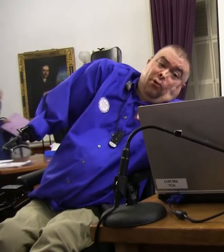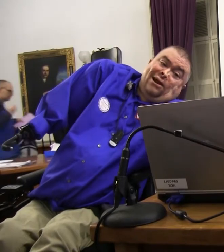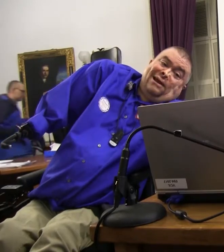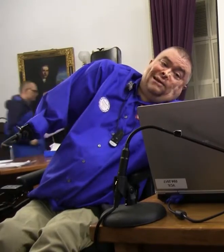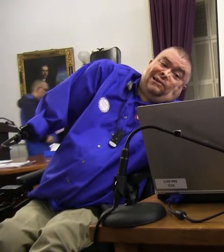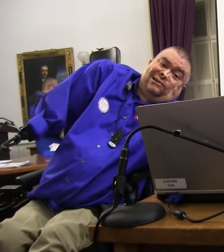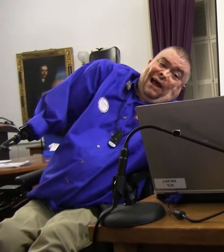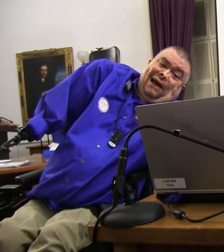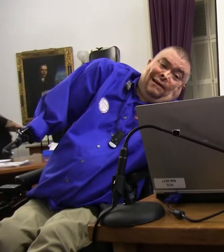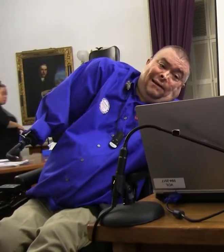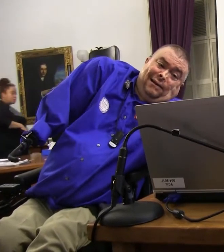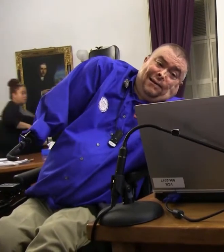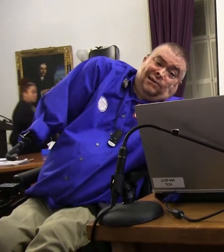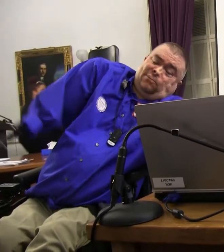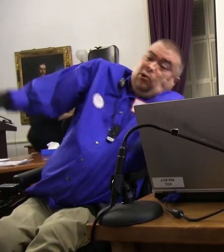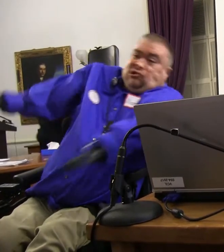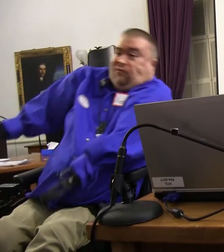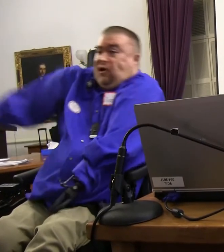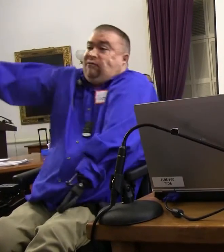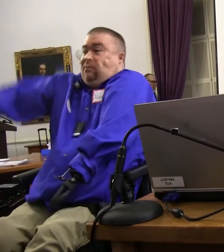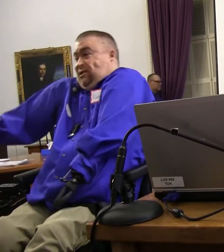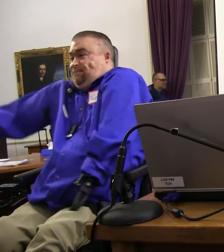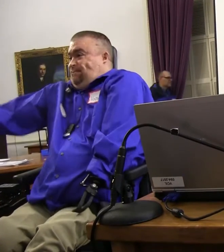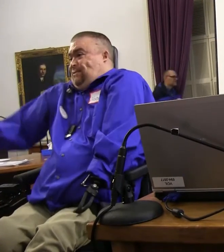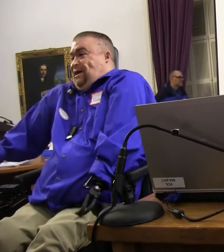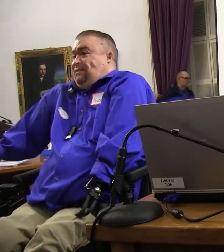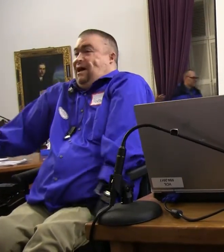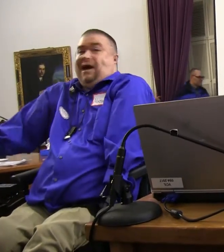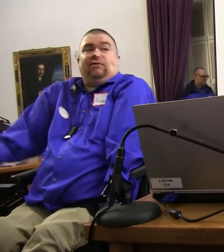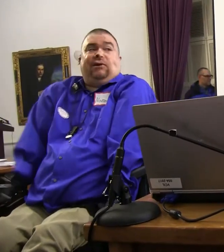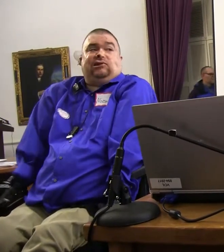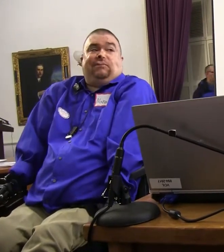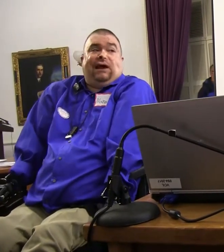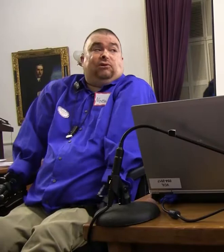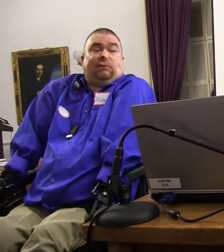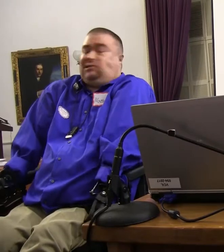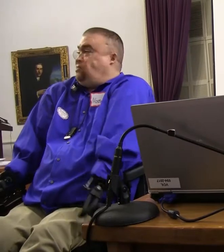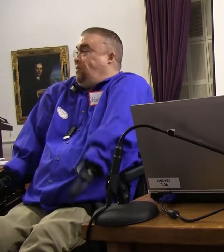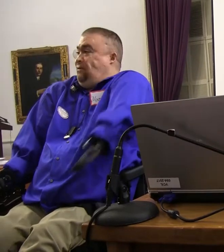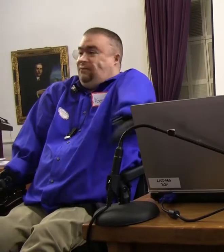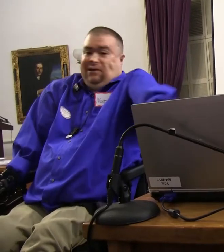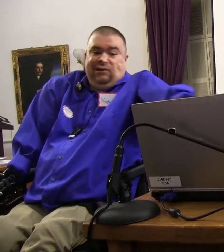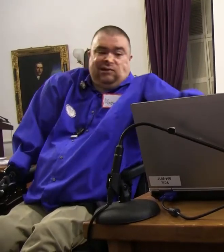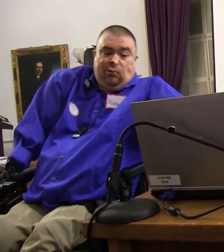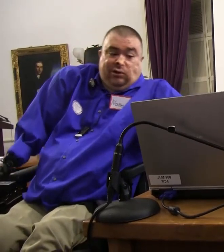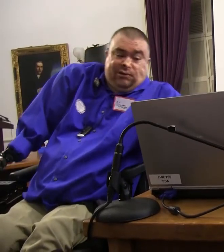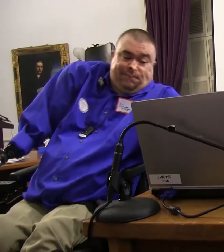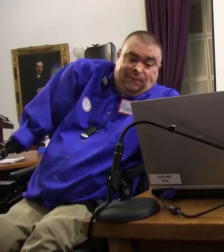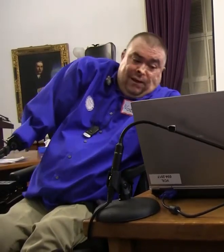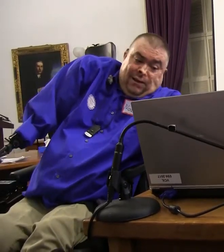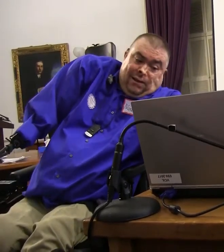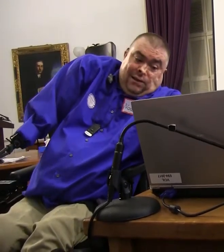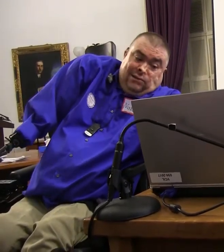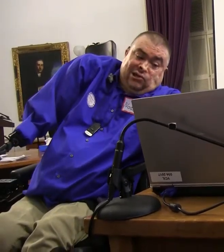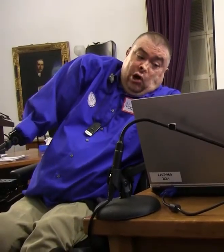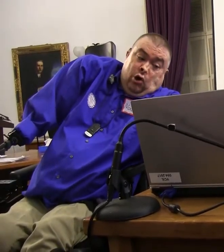The point is, is that sports are for everybody. And that everybody should be able to participate in these sports.